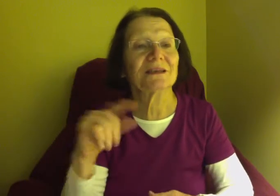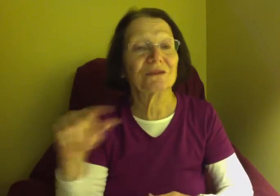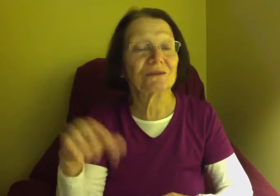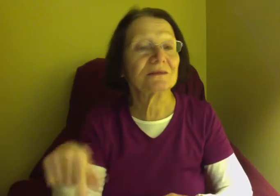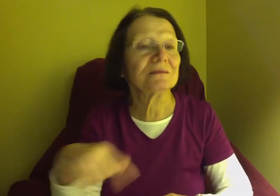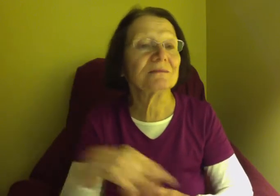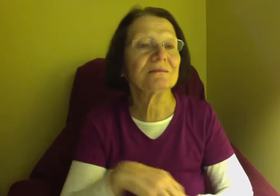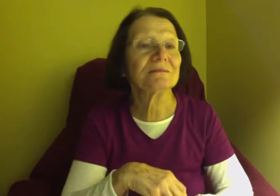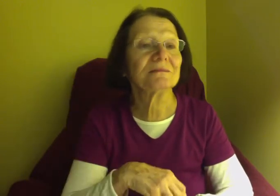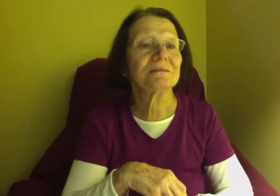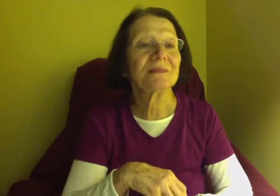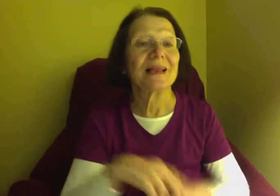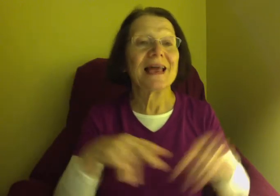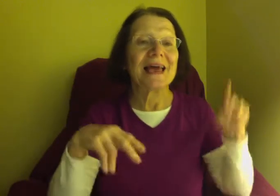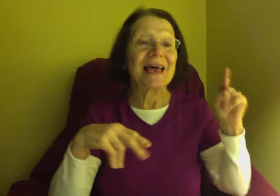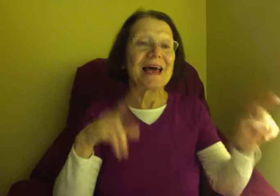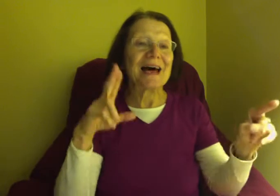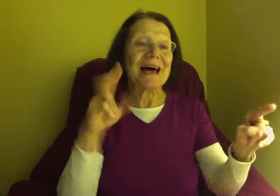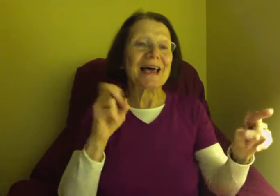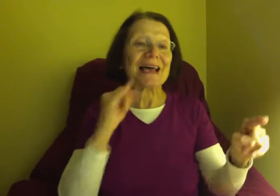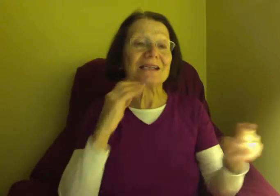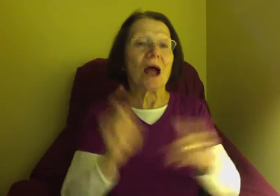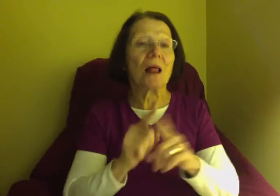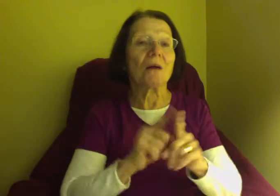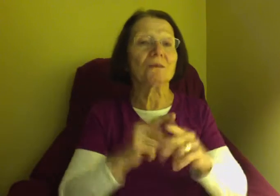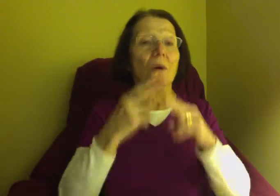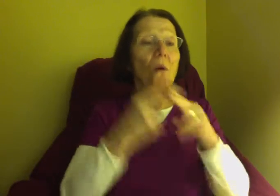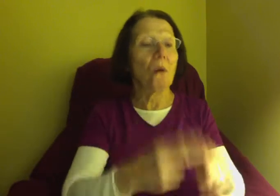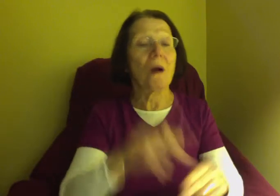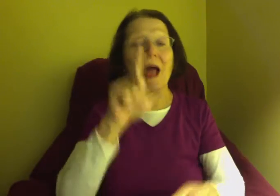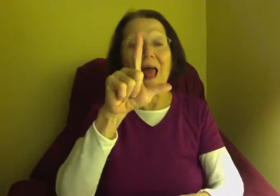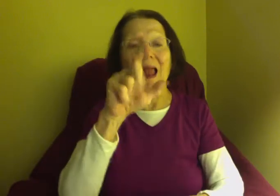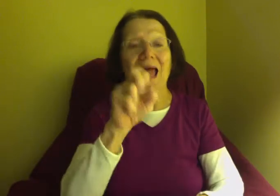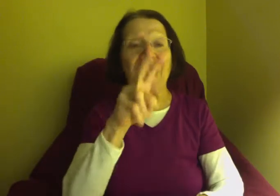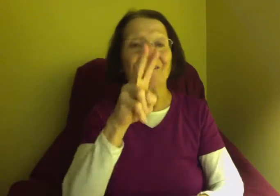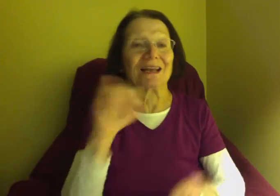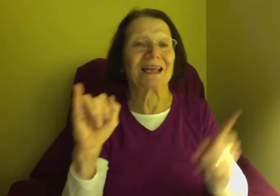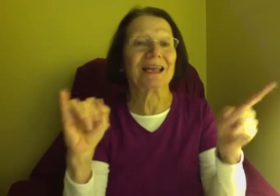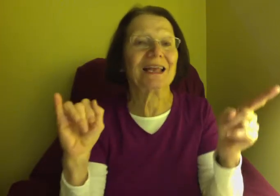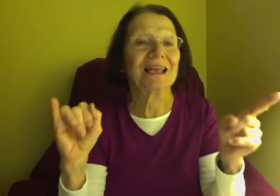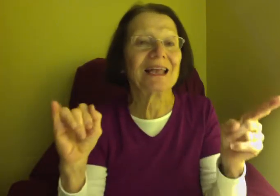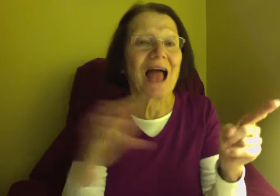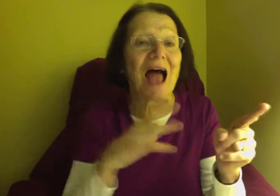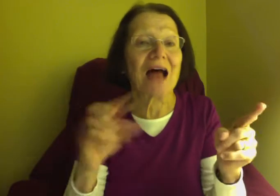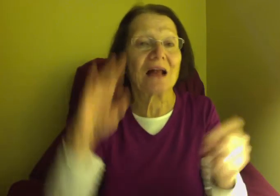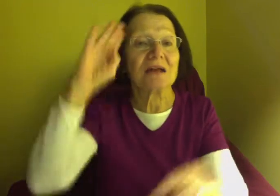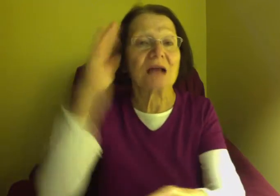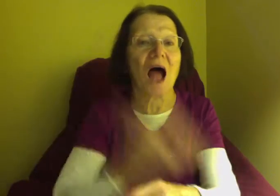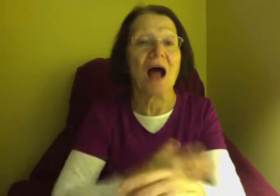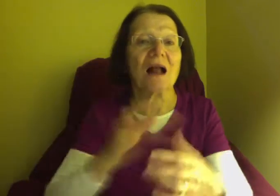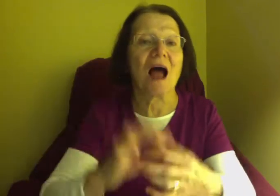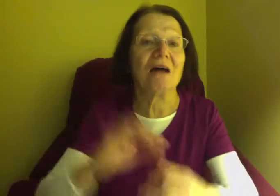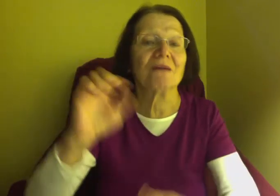And I don't who Abby has thought of